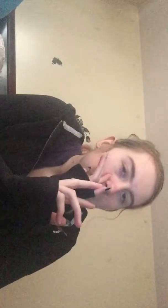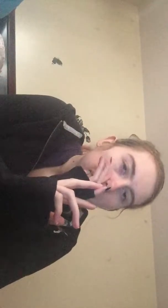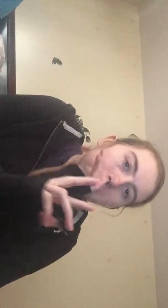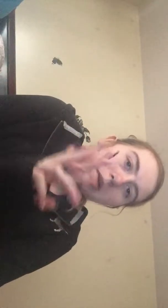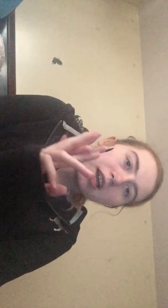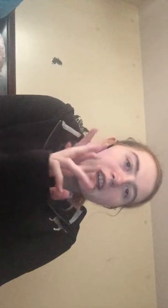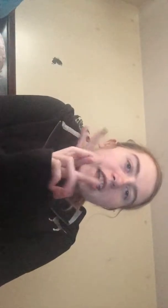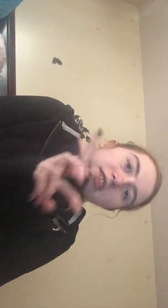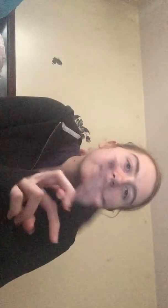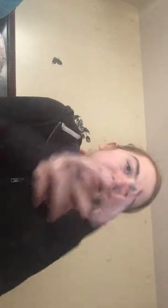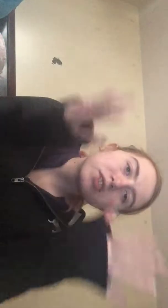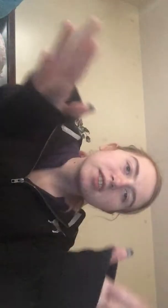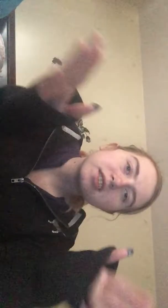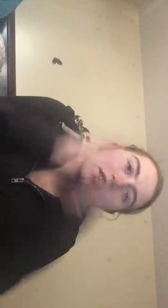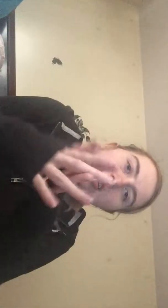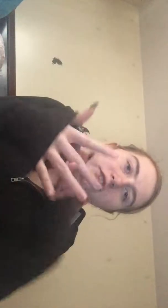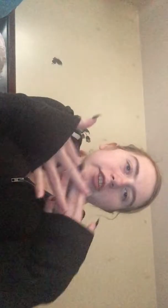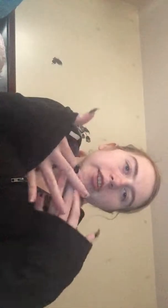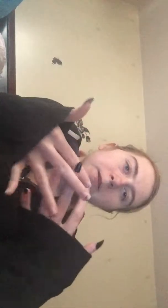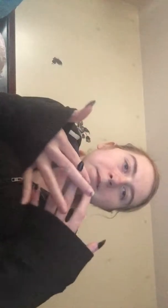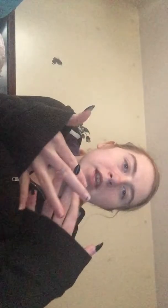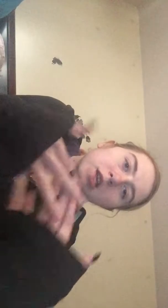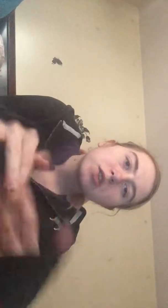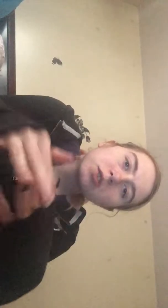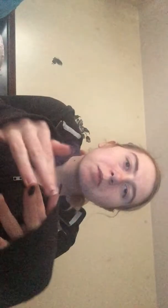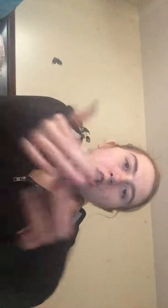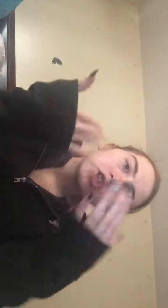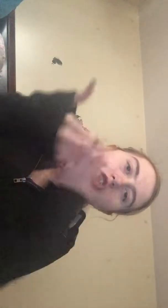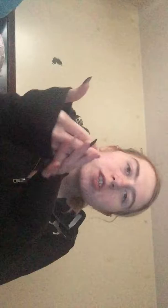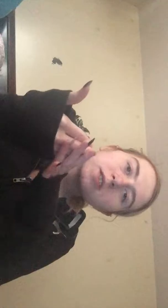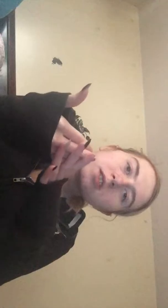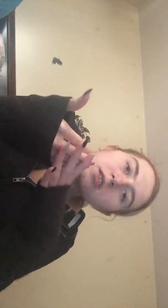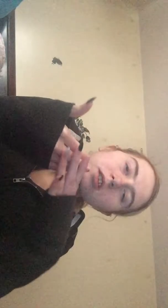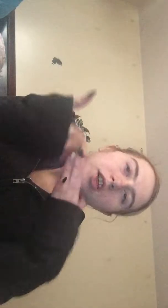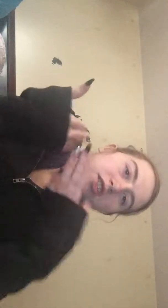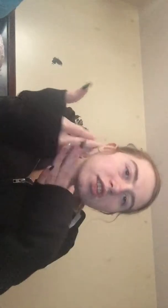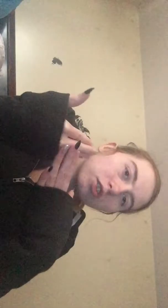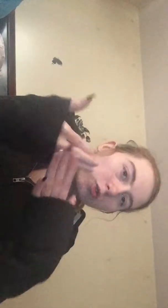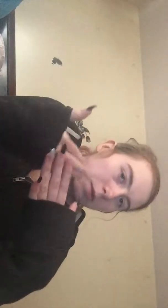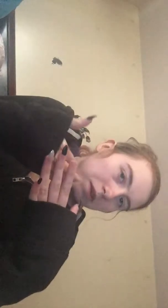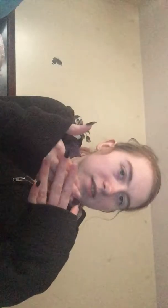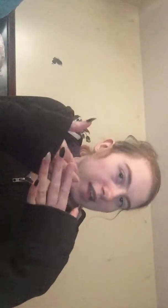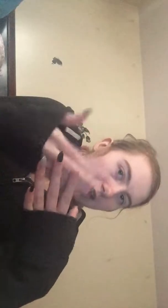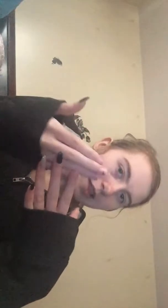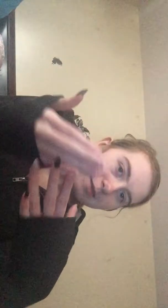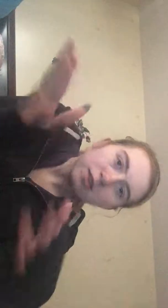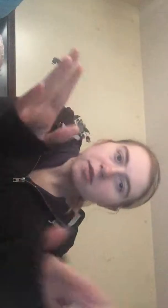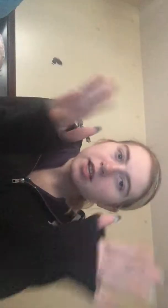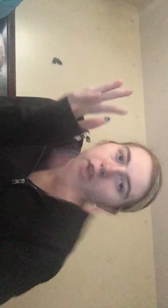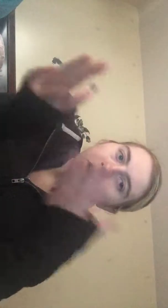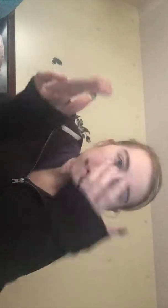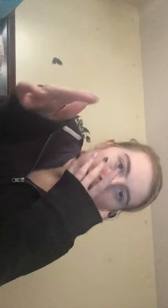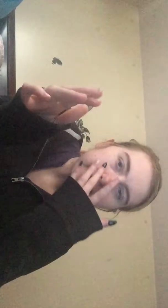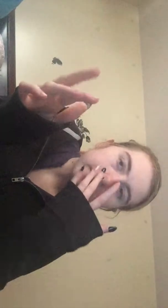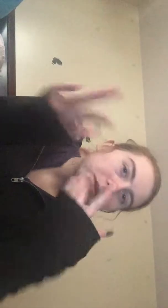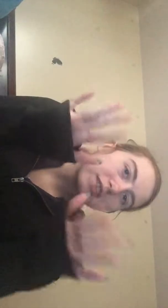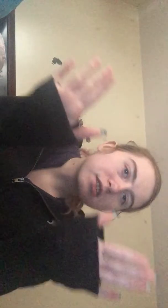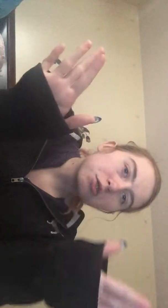but I hate the name Jason and Chucky because Jason is like the creepiest that's why I don't like hockey mask because that's